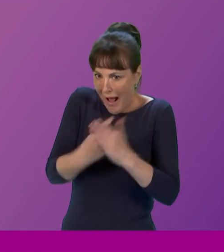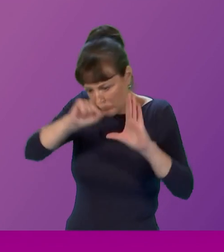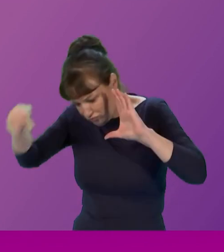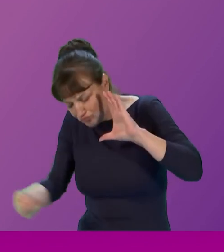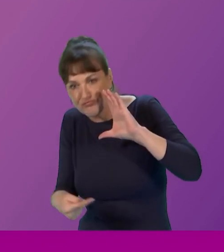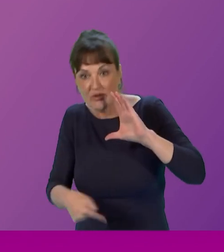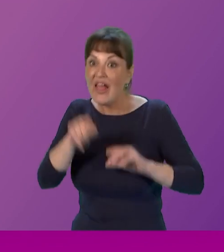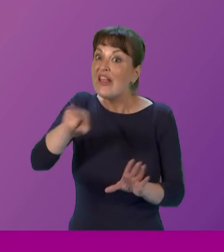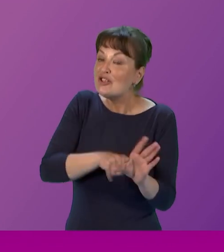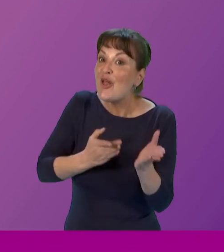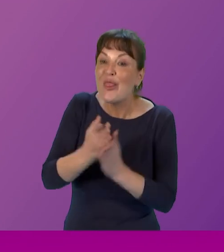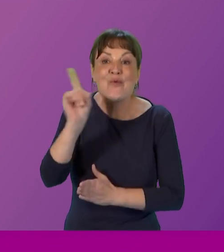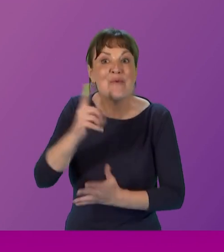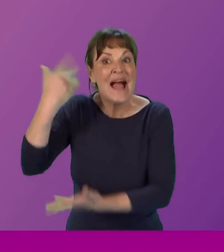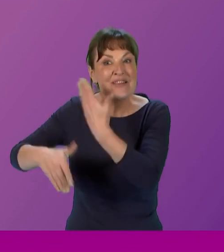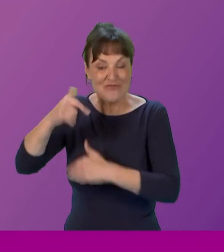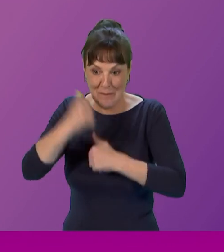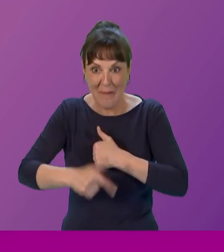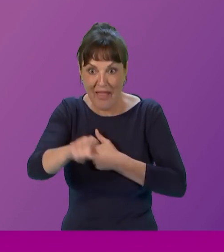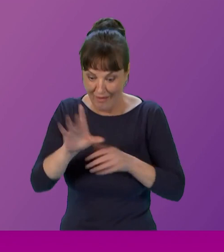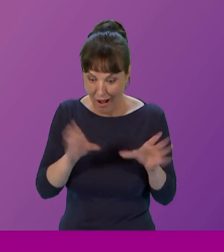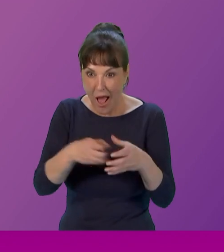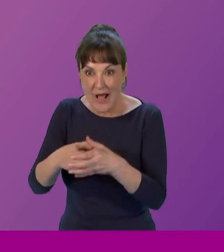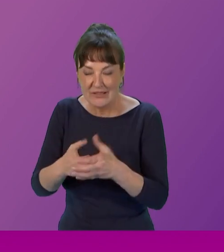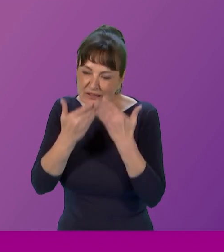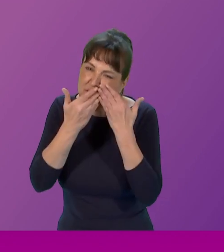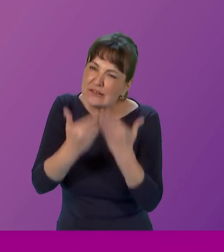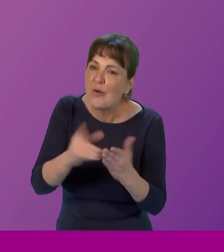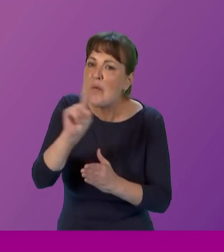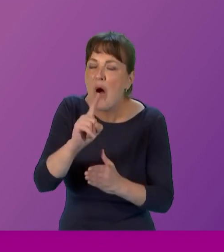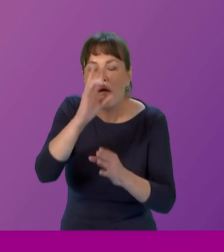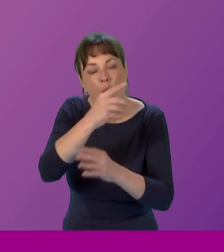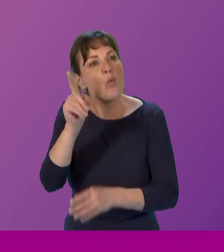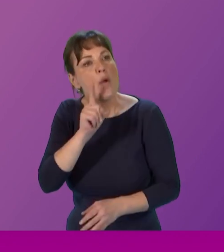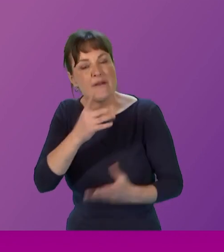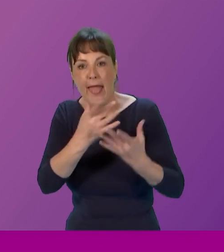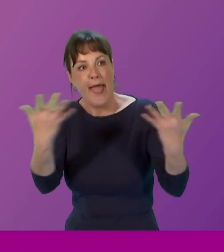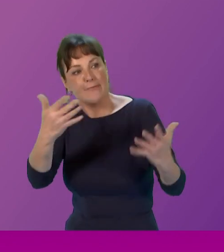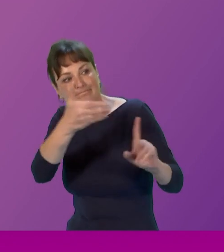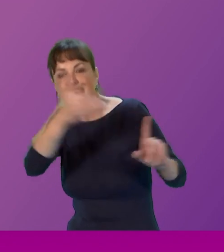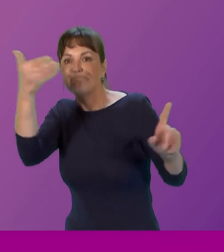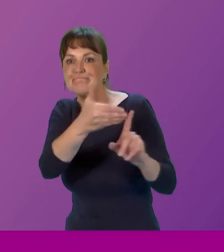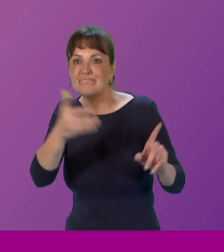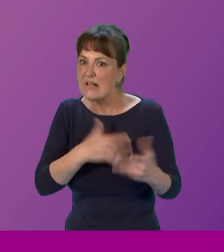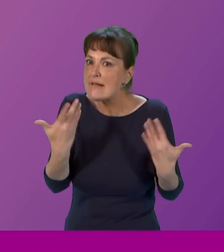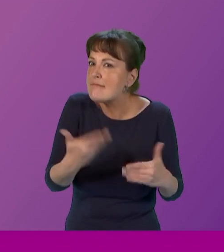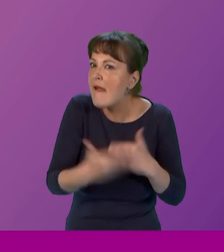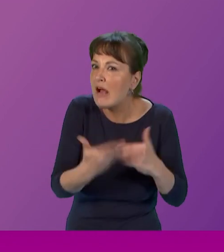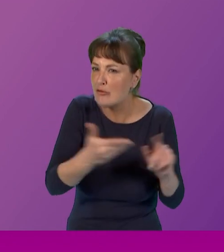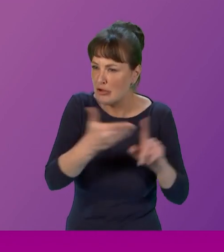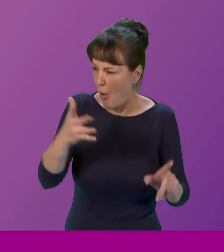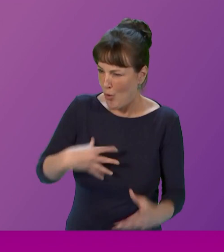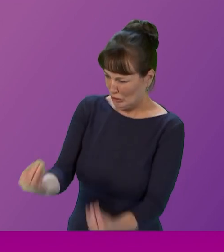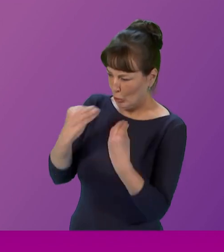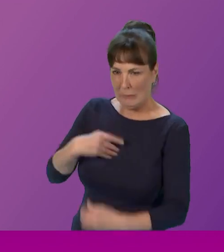this year during women's history month classes across the school are studying forgotten women who have not received the recognition they deserve it's too often that we are taught about